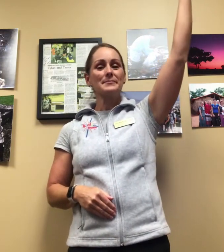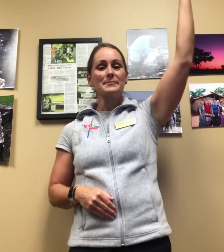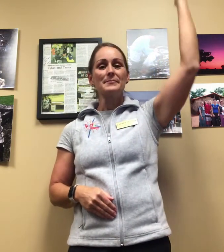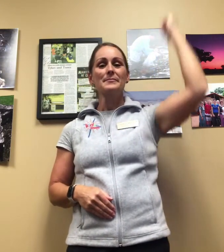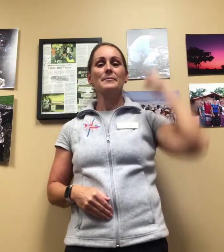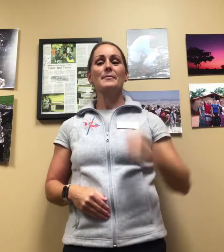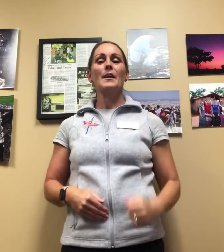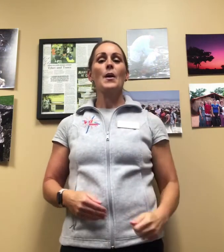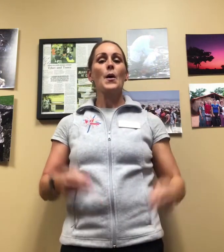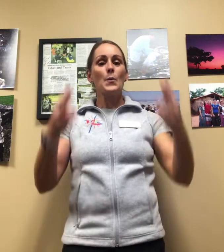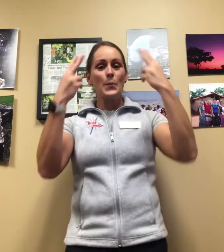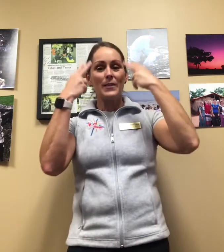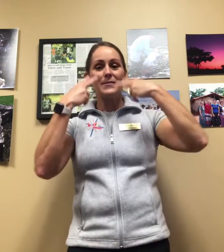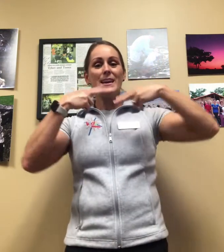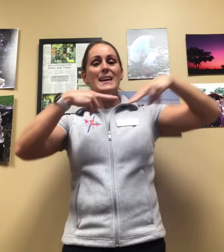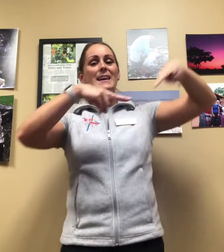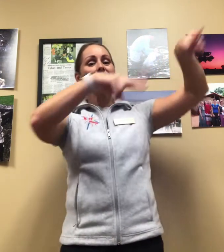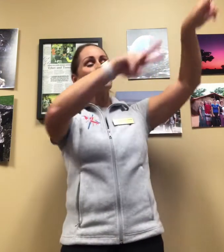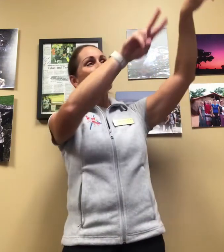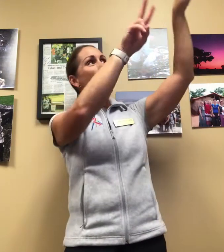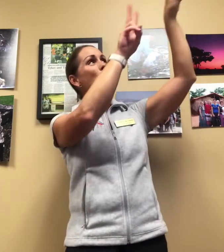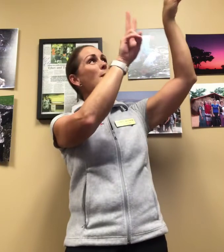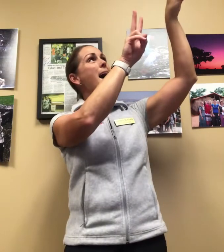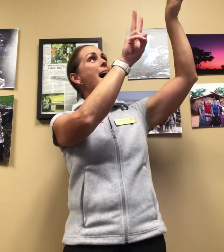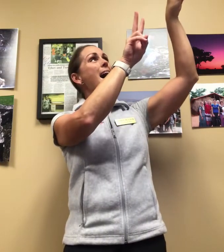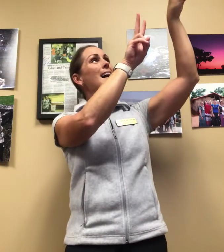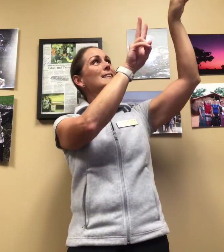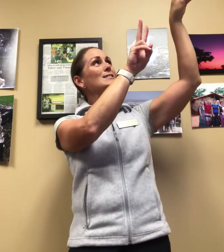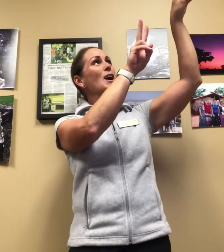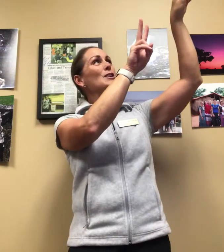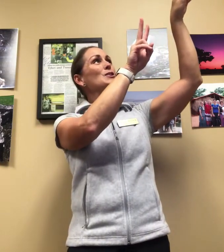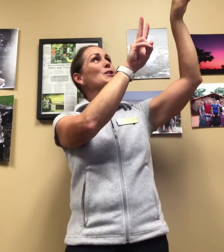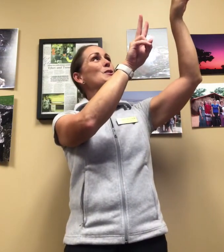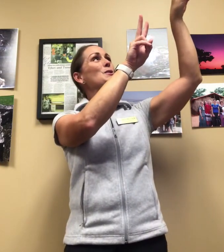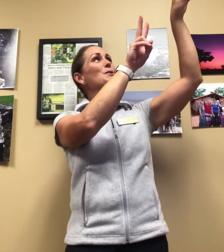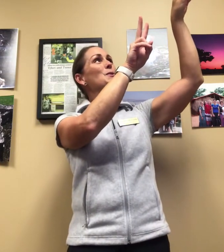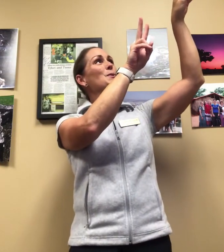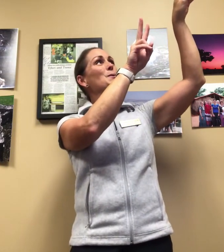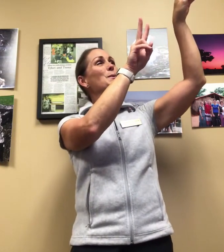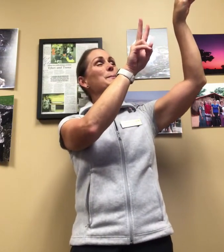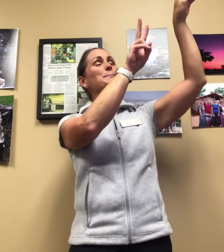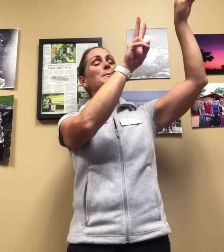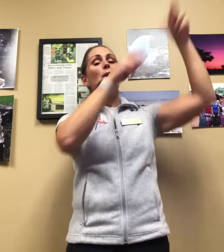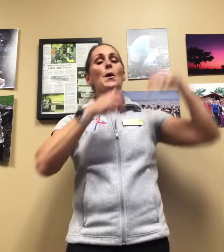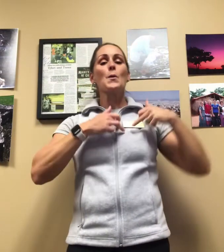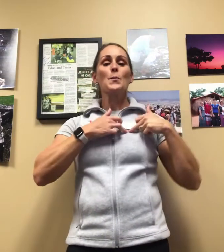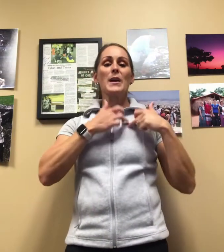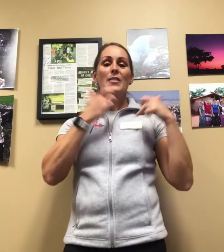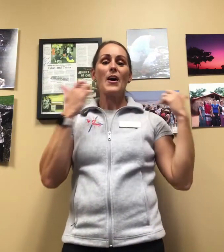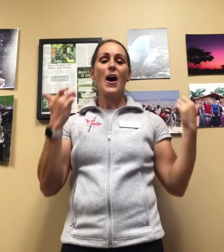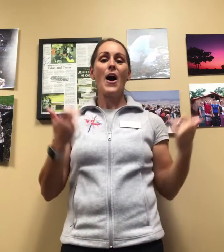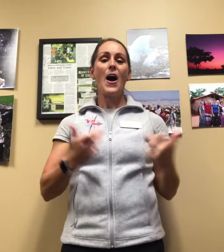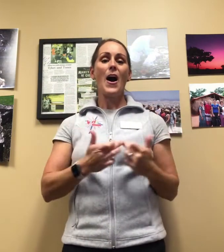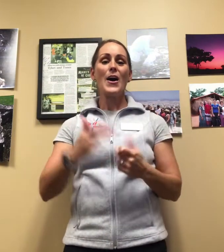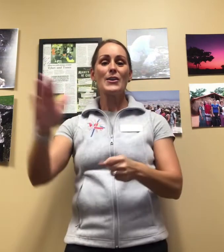We finish our eyes on you, with arms